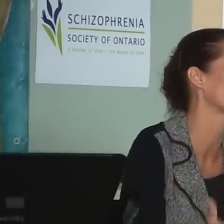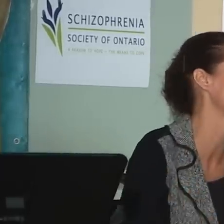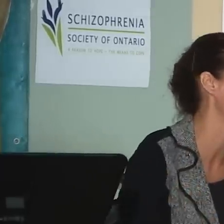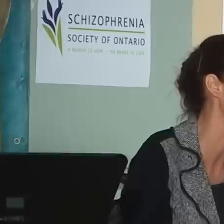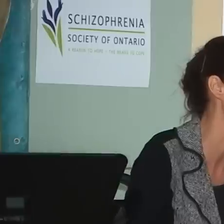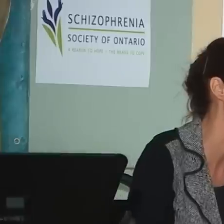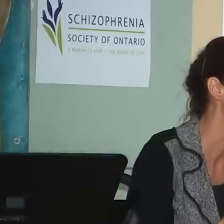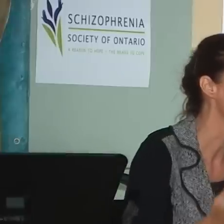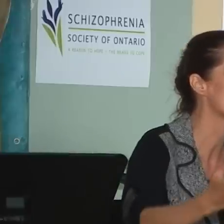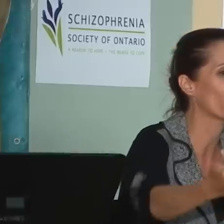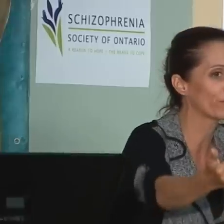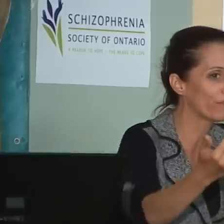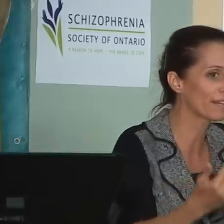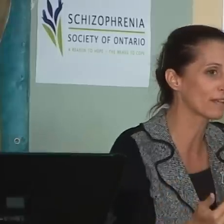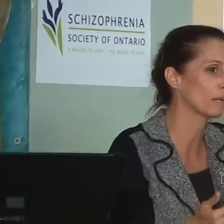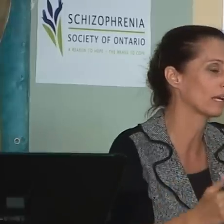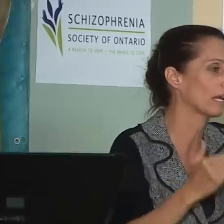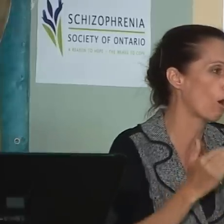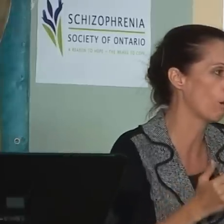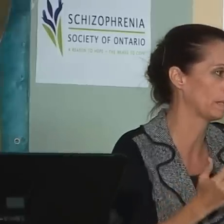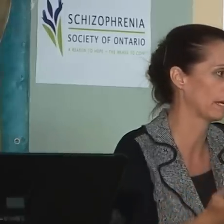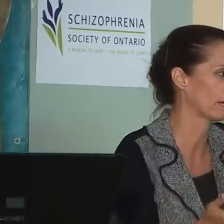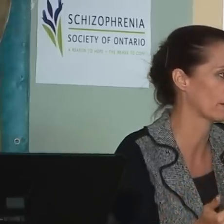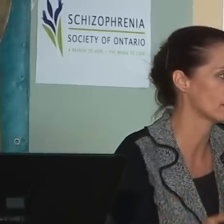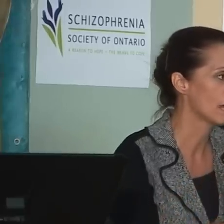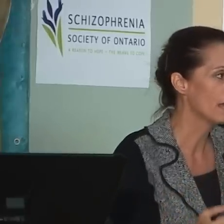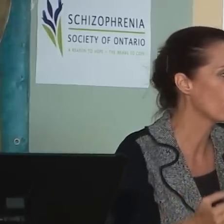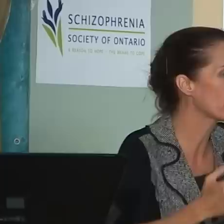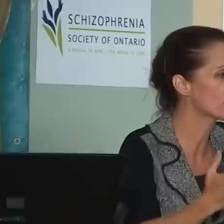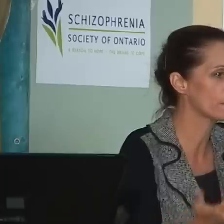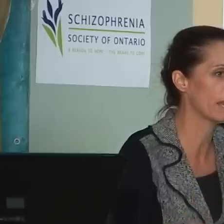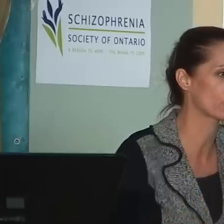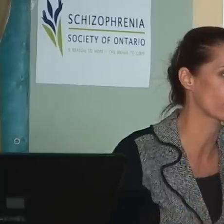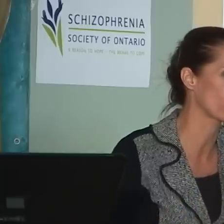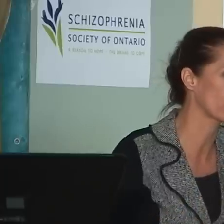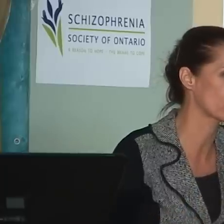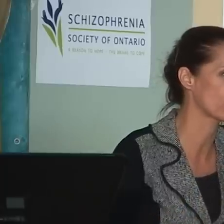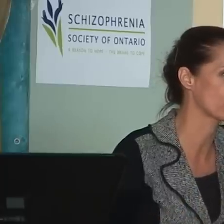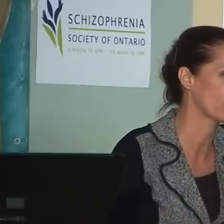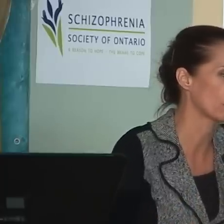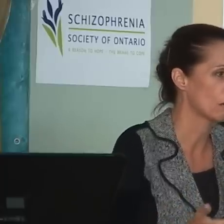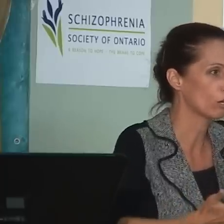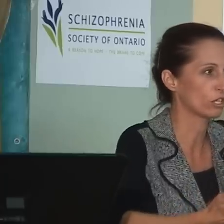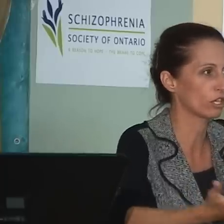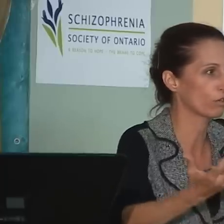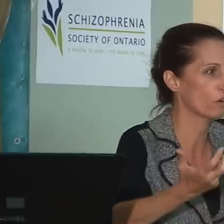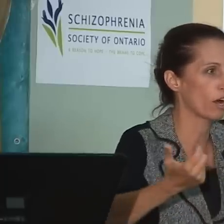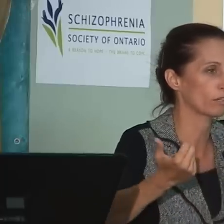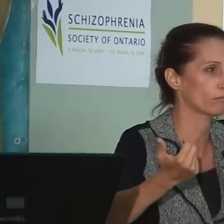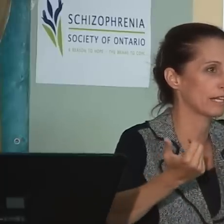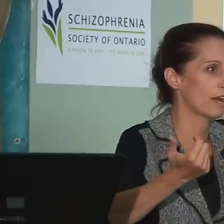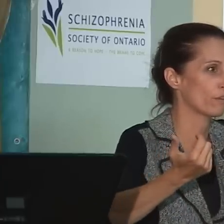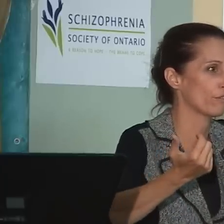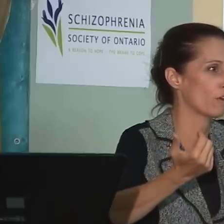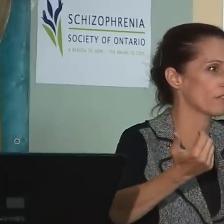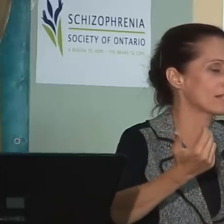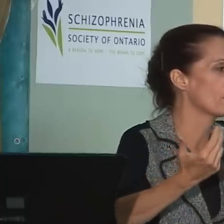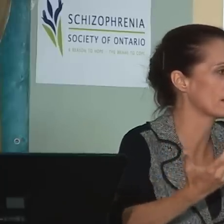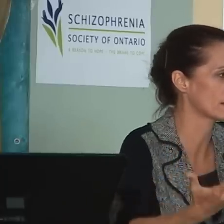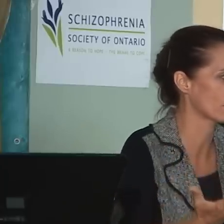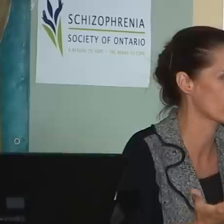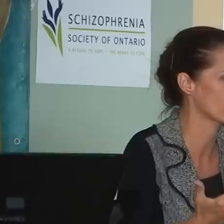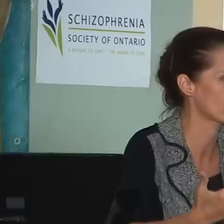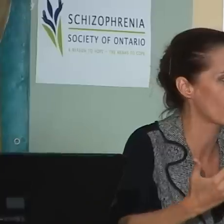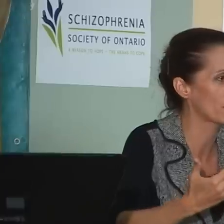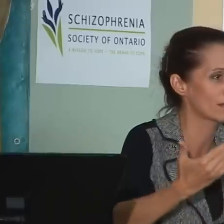groups and organizations. So we invite them in, in all many areas. And we have some major issues where, you know, you've got, right now, you've got